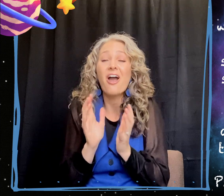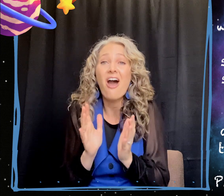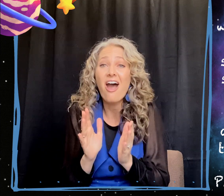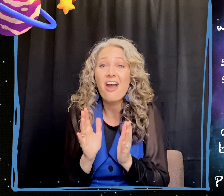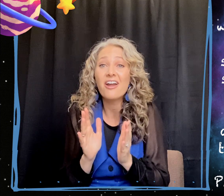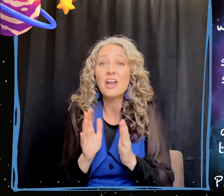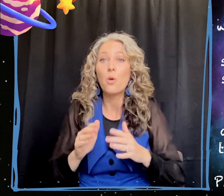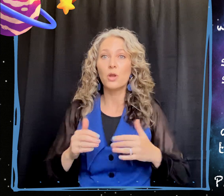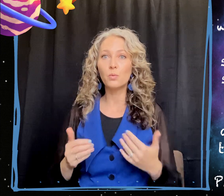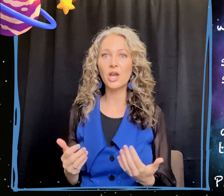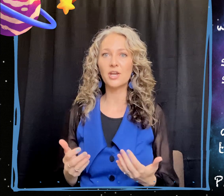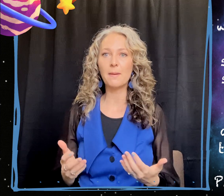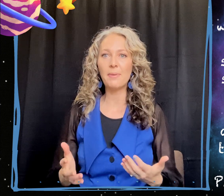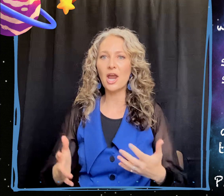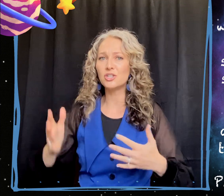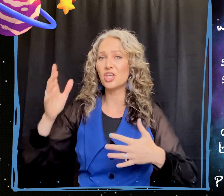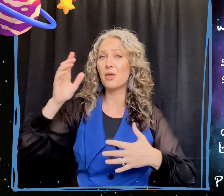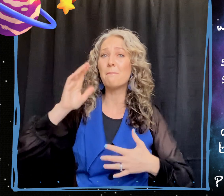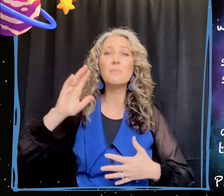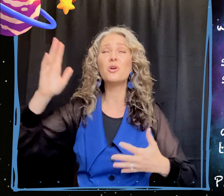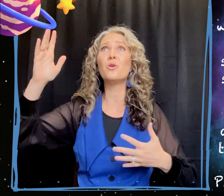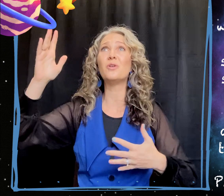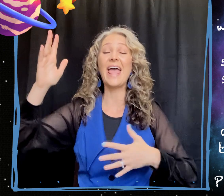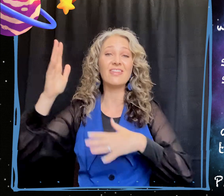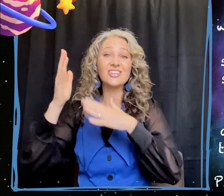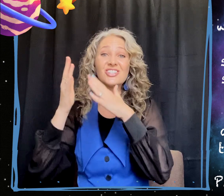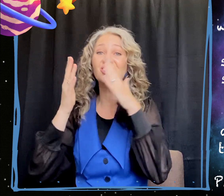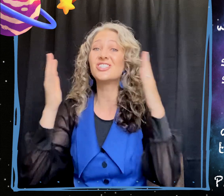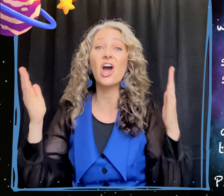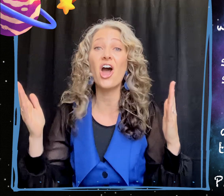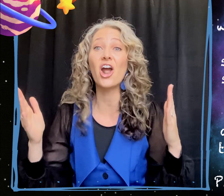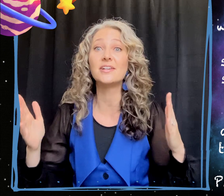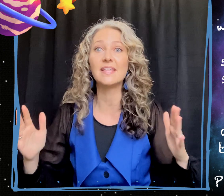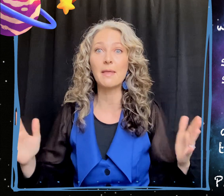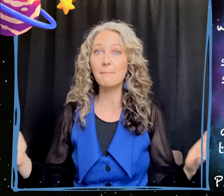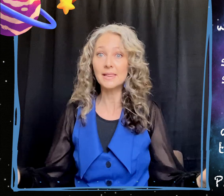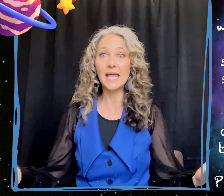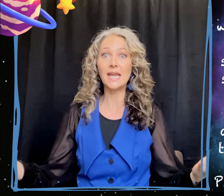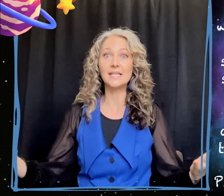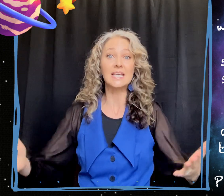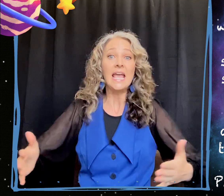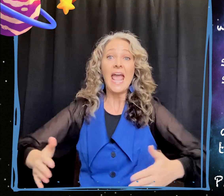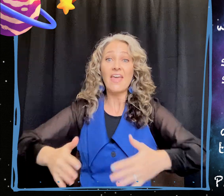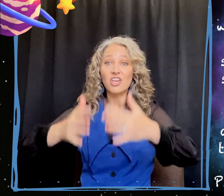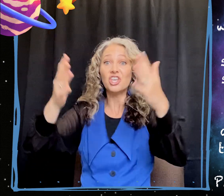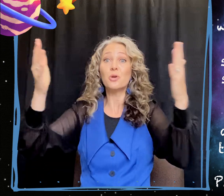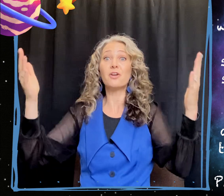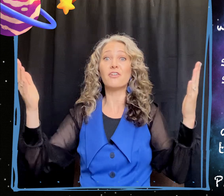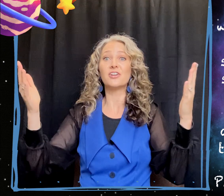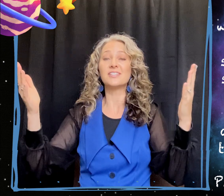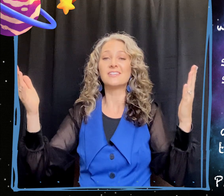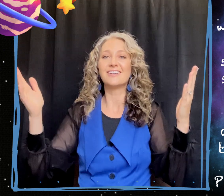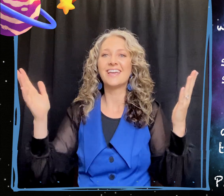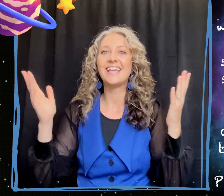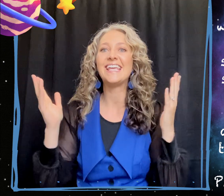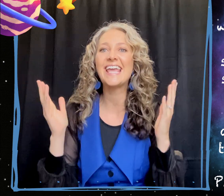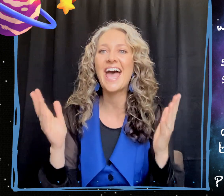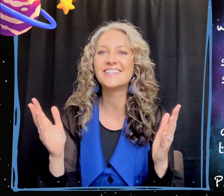are when we are compared to the moon and the stars and the planets and the universe. Yet,